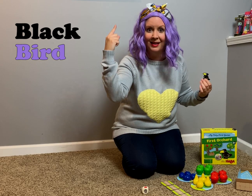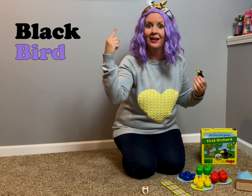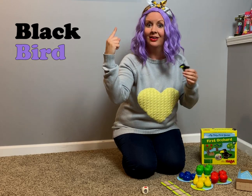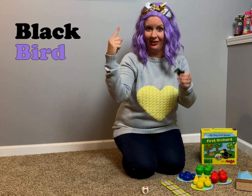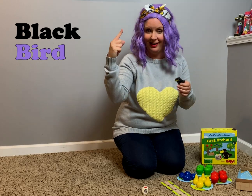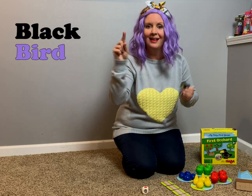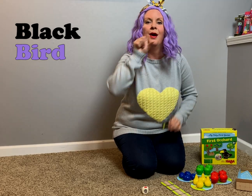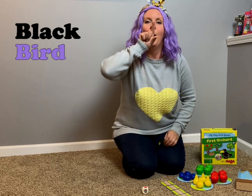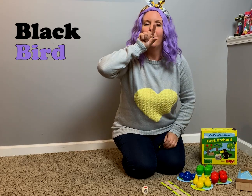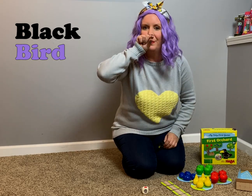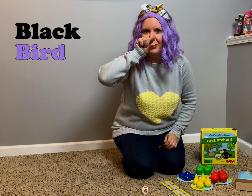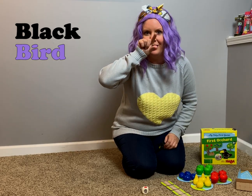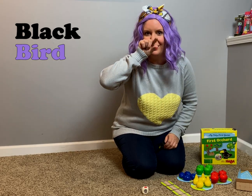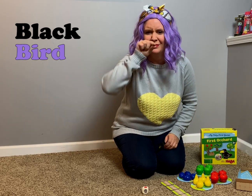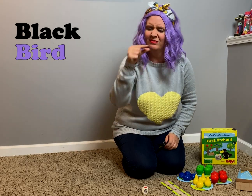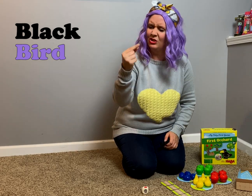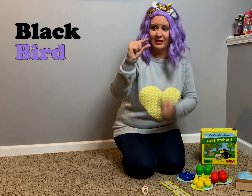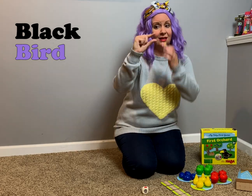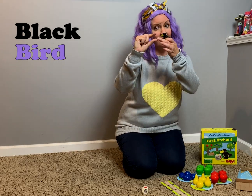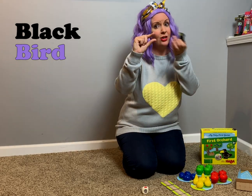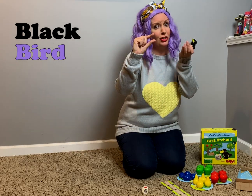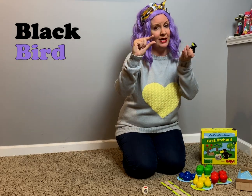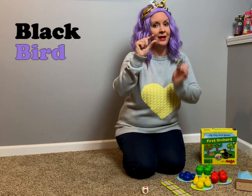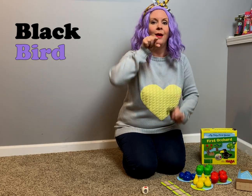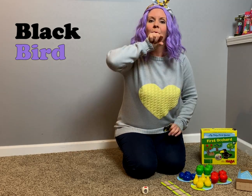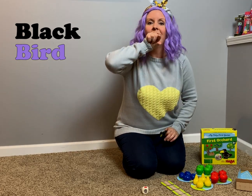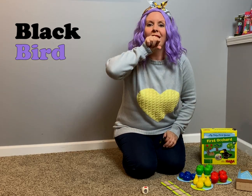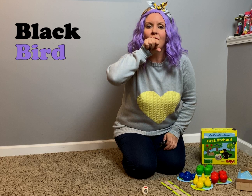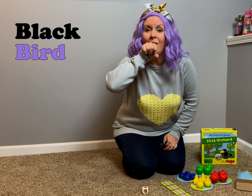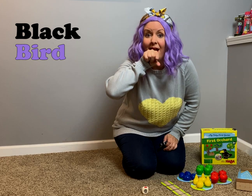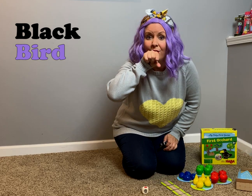Good. Bird. Just like the letter G, but at your mouth.